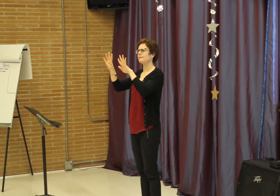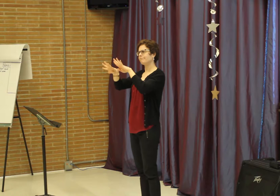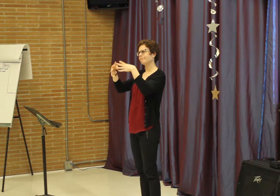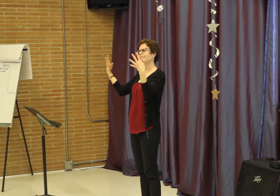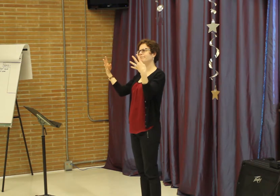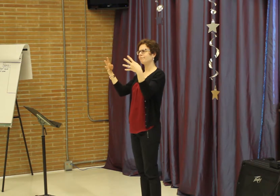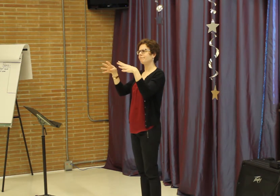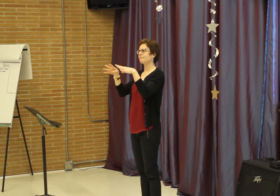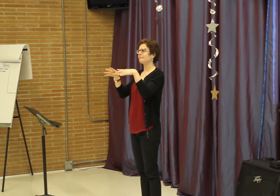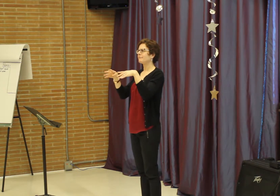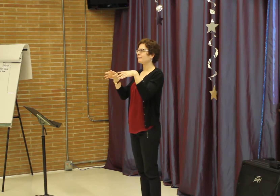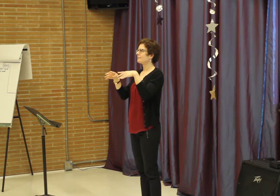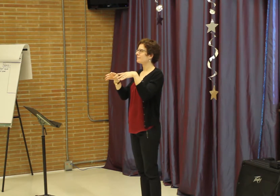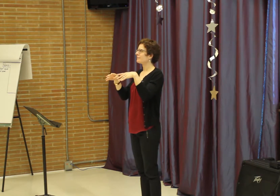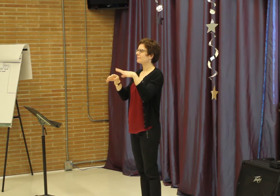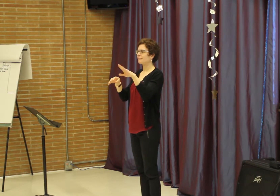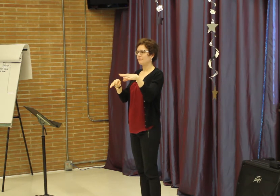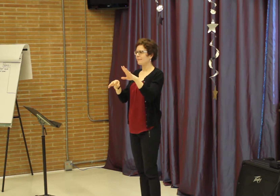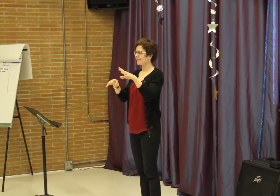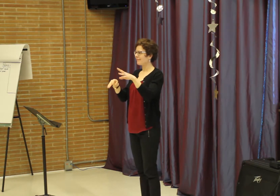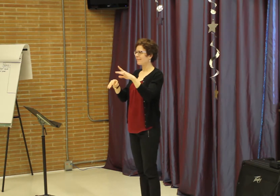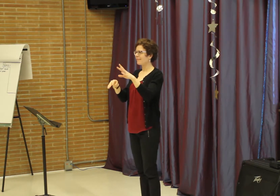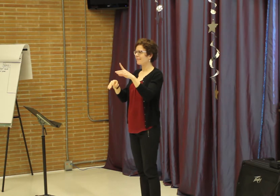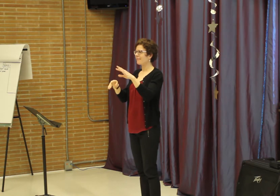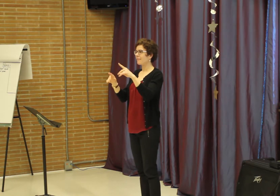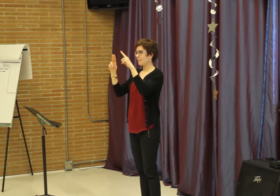So, the CEFR is used around Europe, largely.